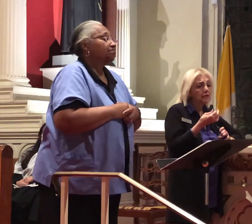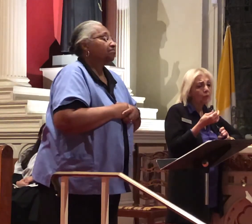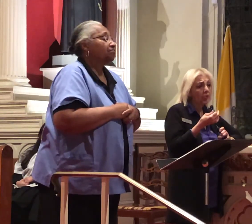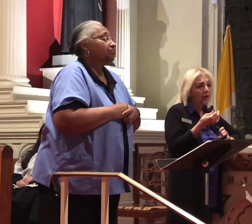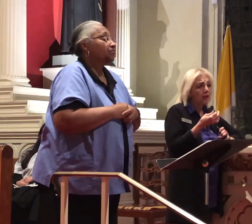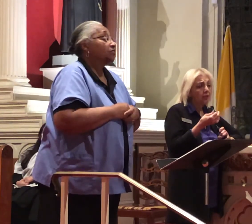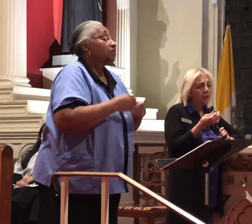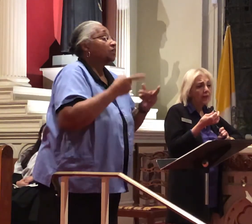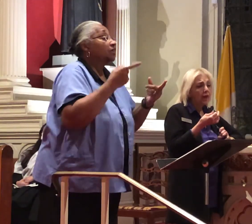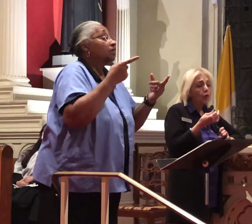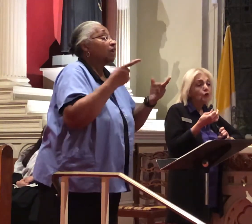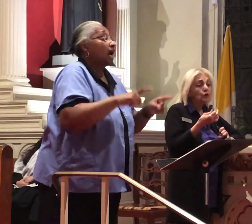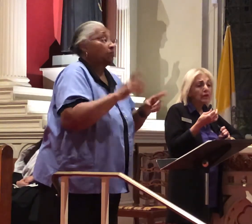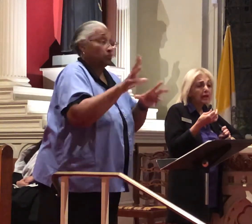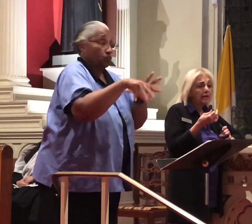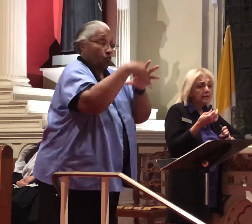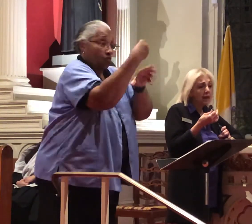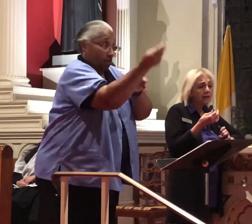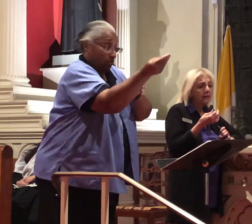when you leave the church